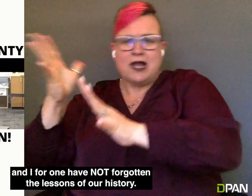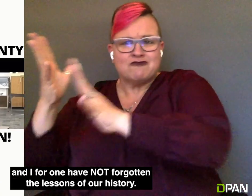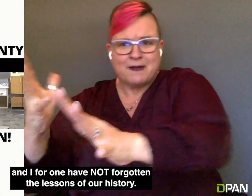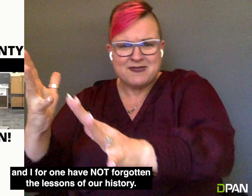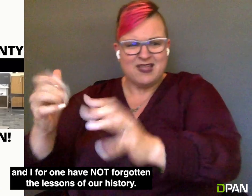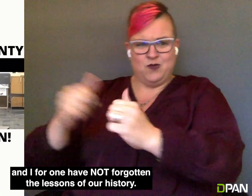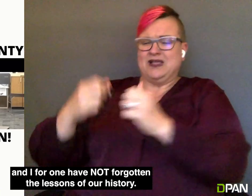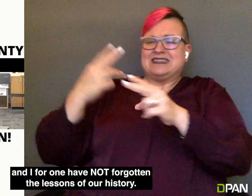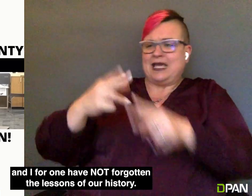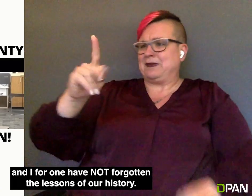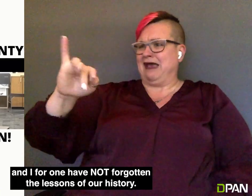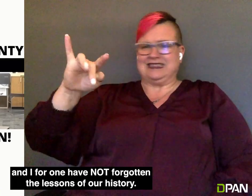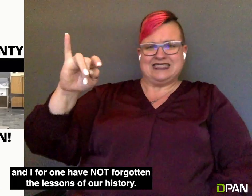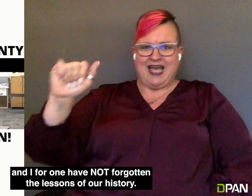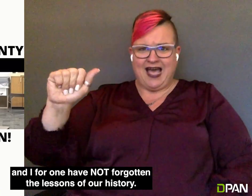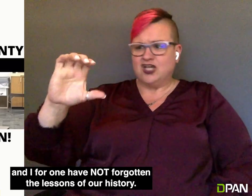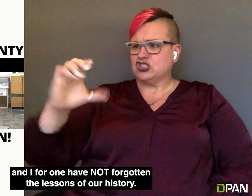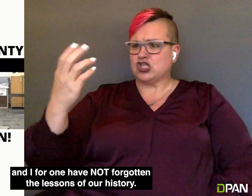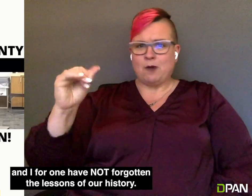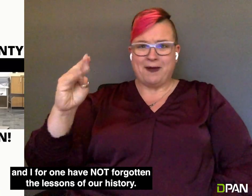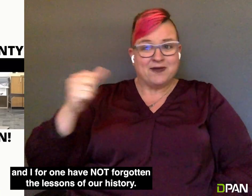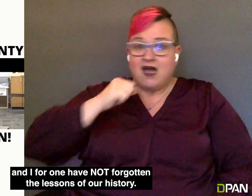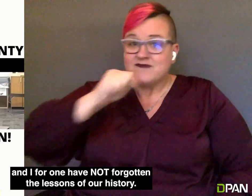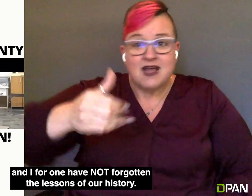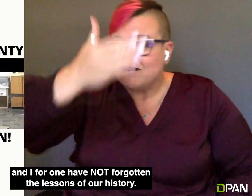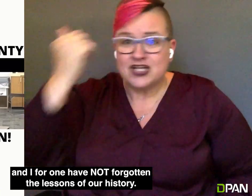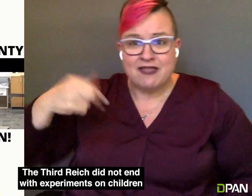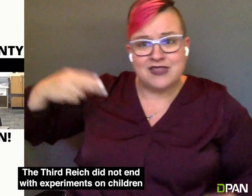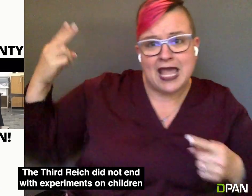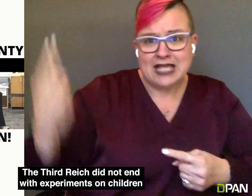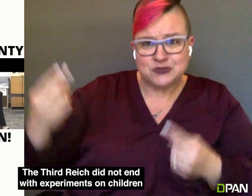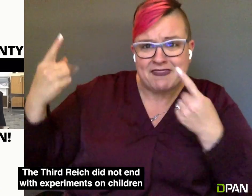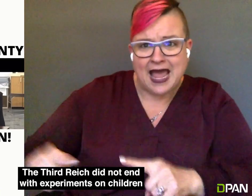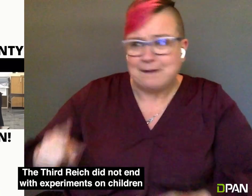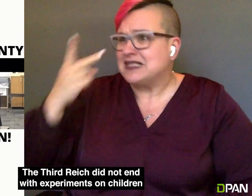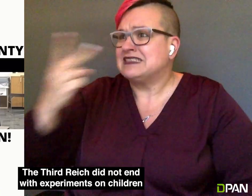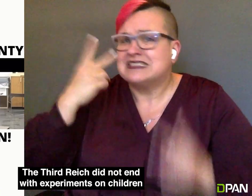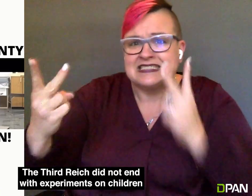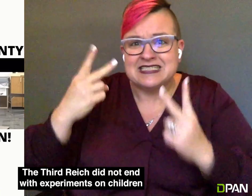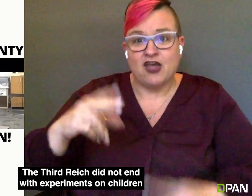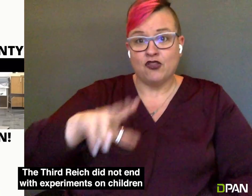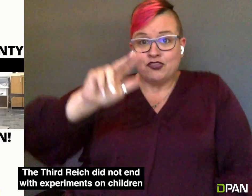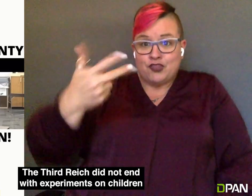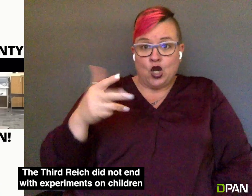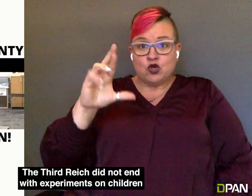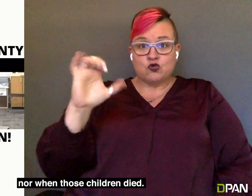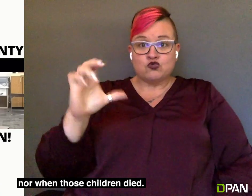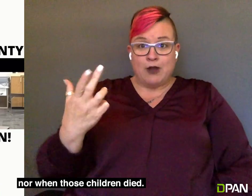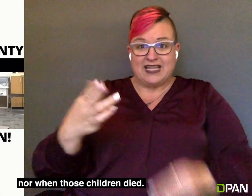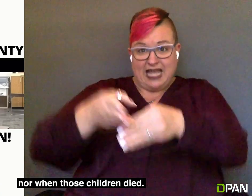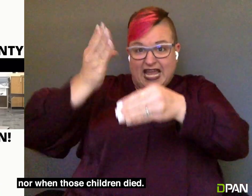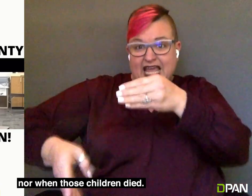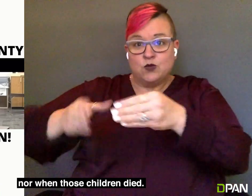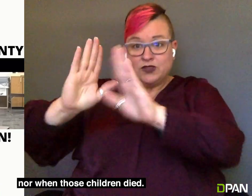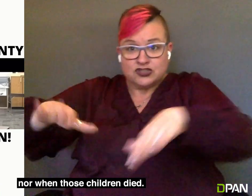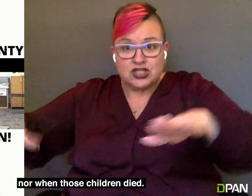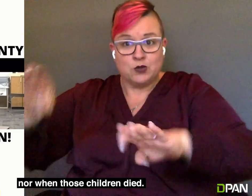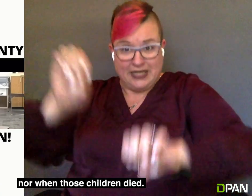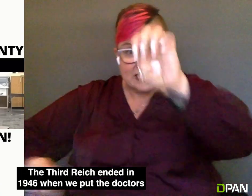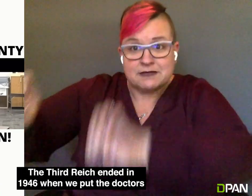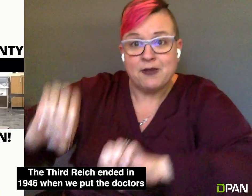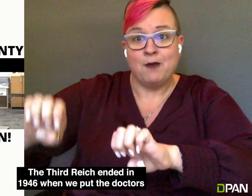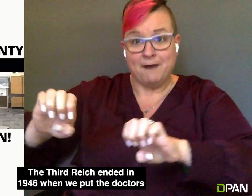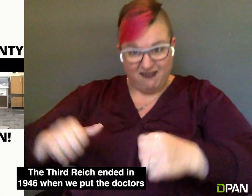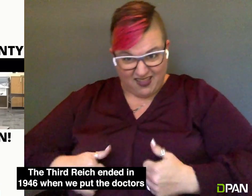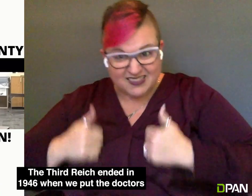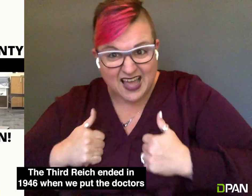and I, for one, have not forgotten the lessons of our history. The Third Reich did not end with experiments on children, nor when those children